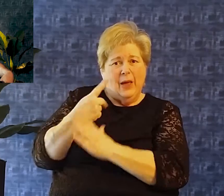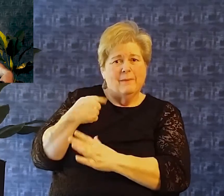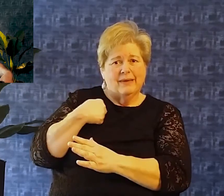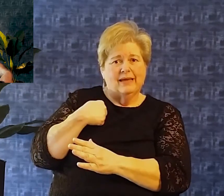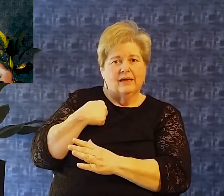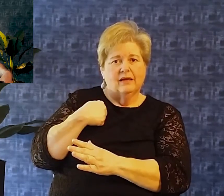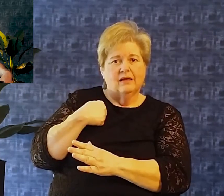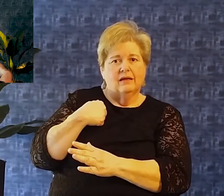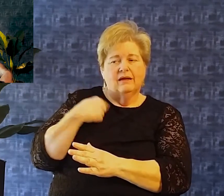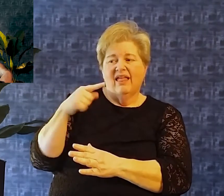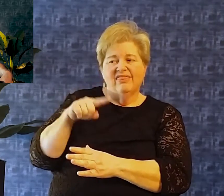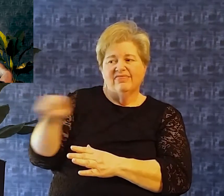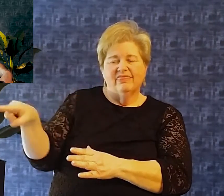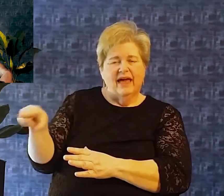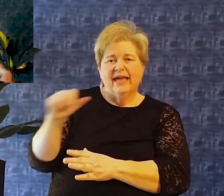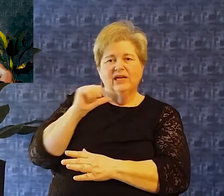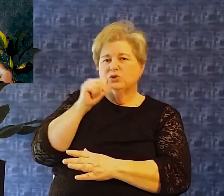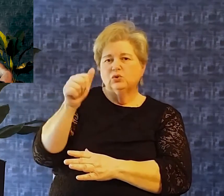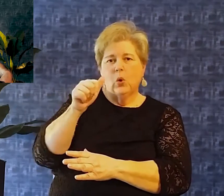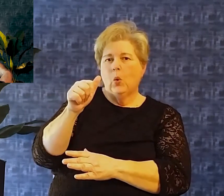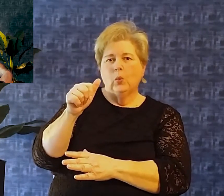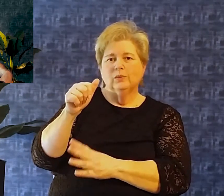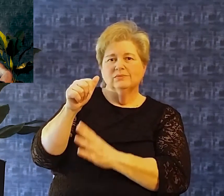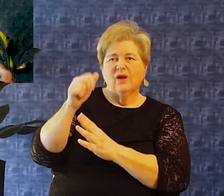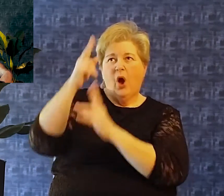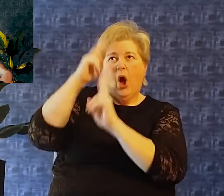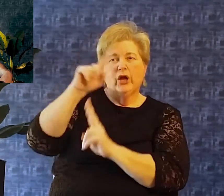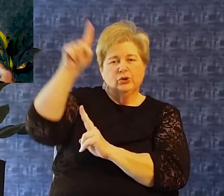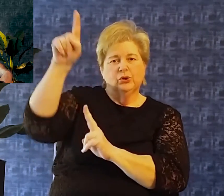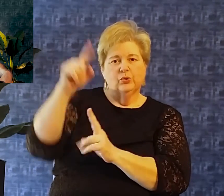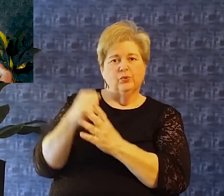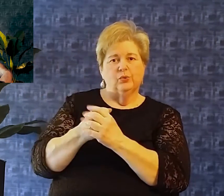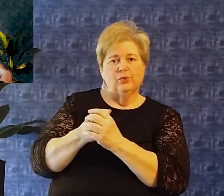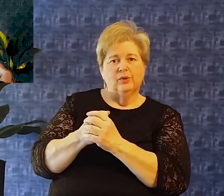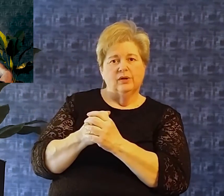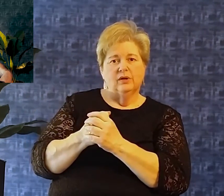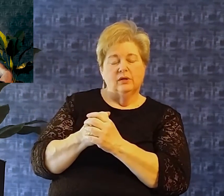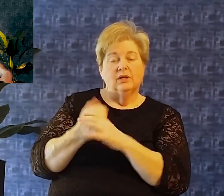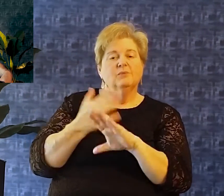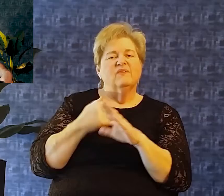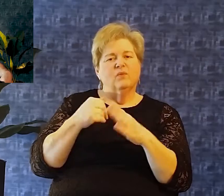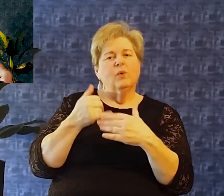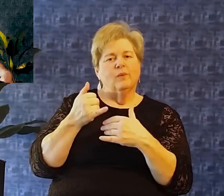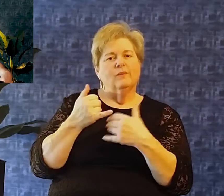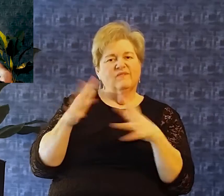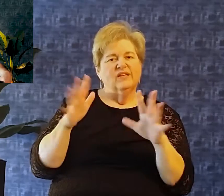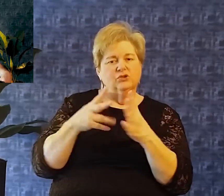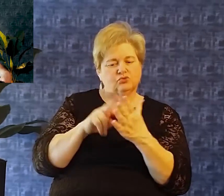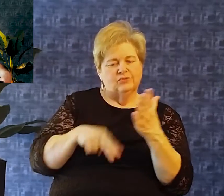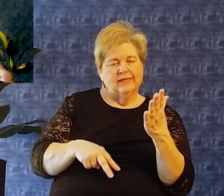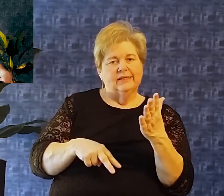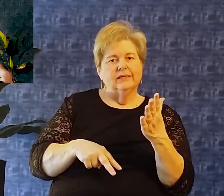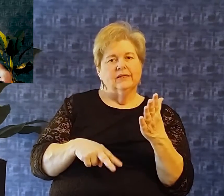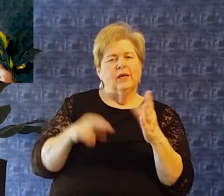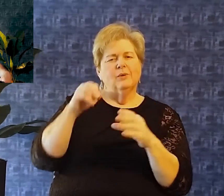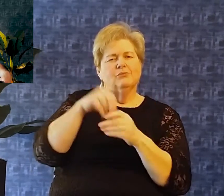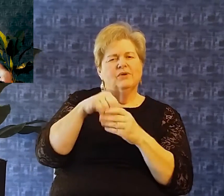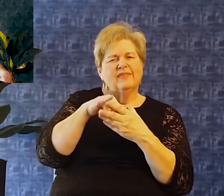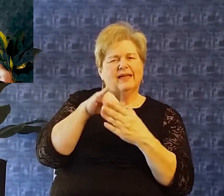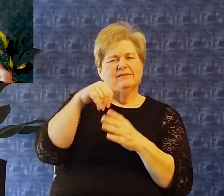life and they do not set you before them Now before we read the rest of the psalm let's just put this in a little bit of